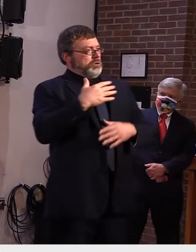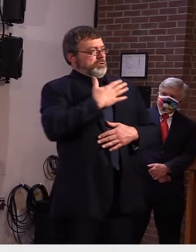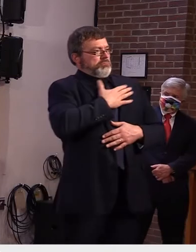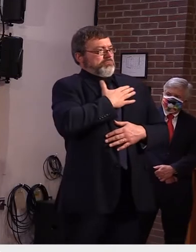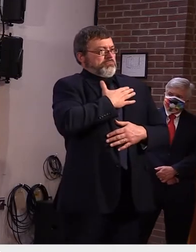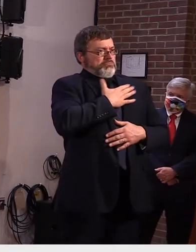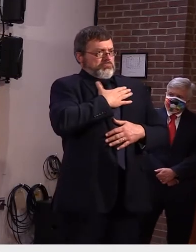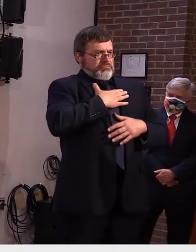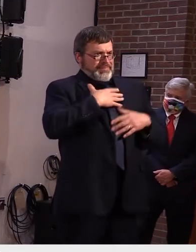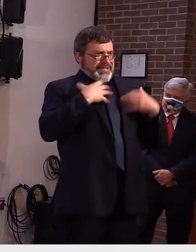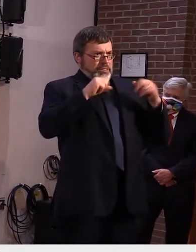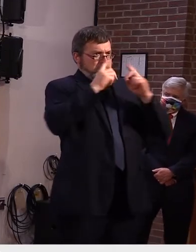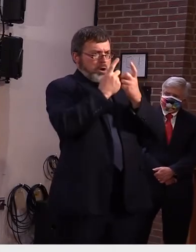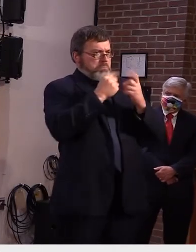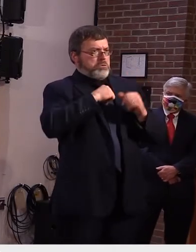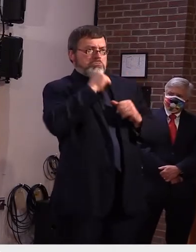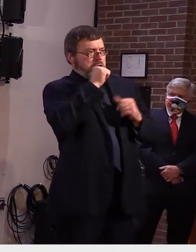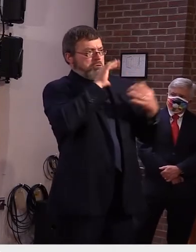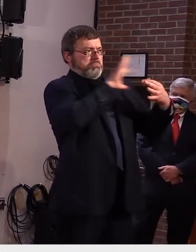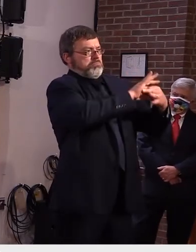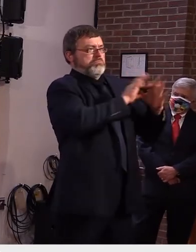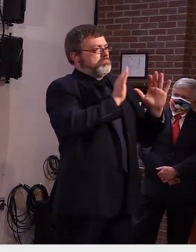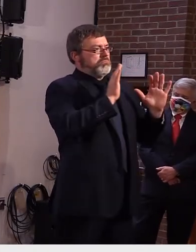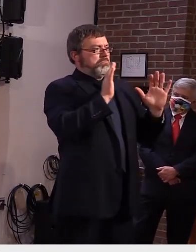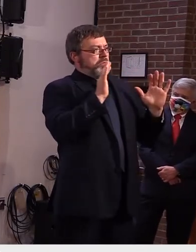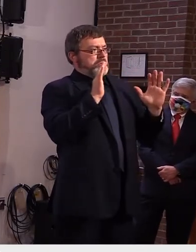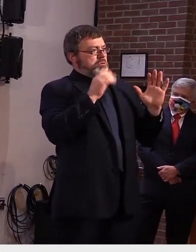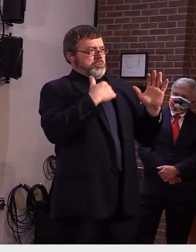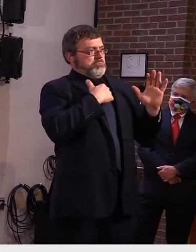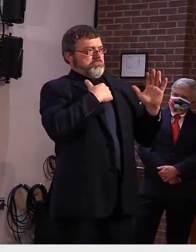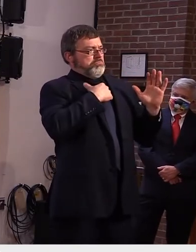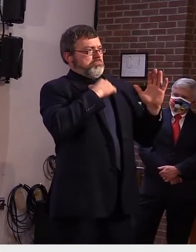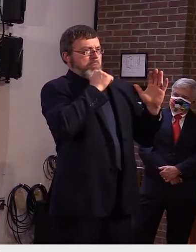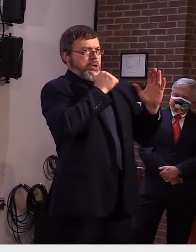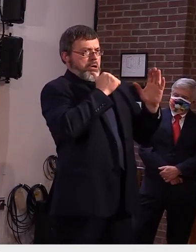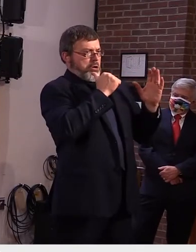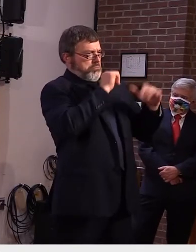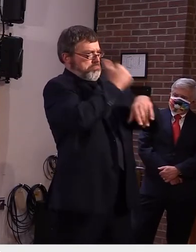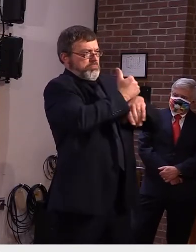give a press release about a specific individual case